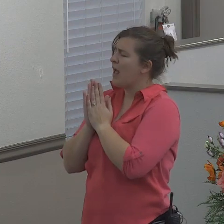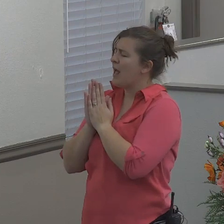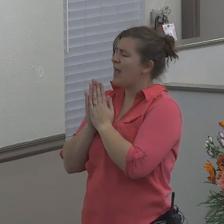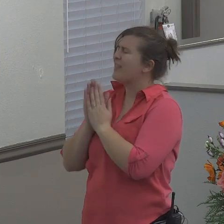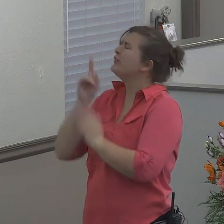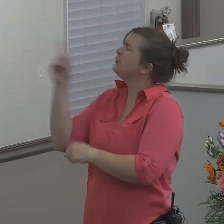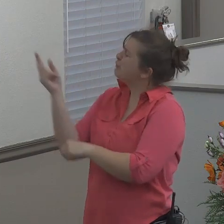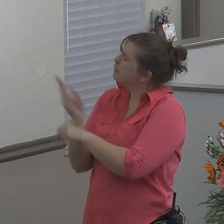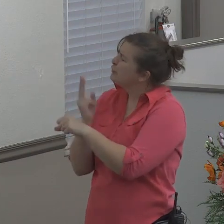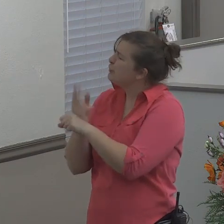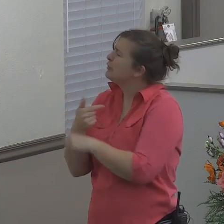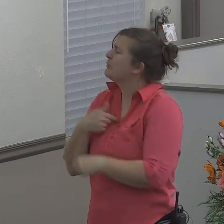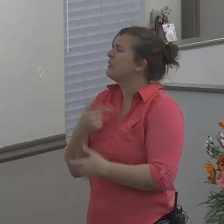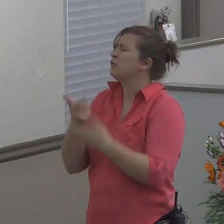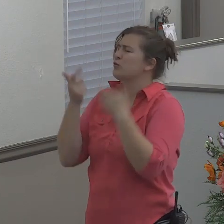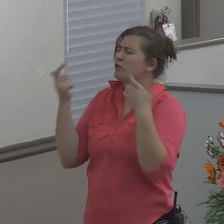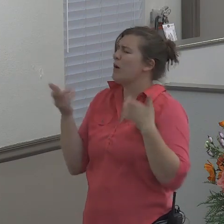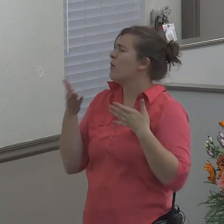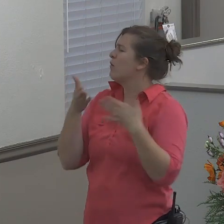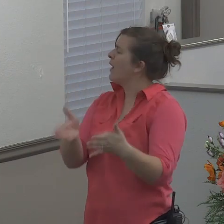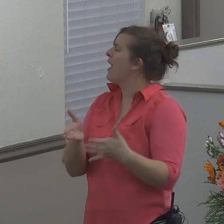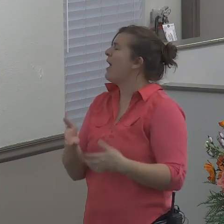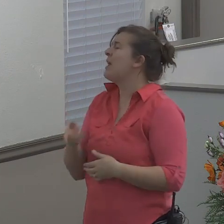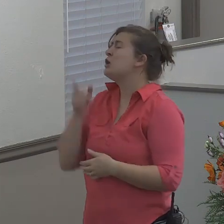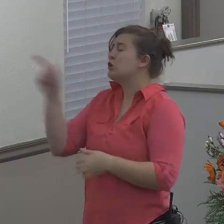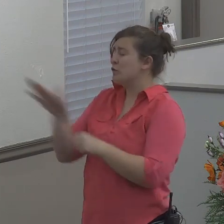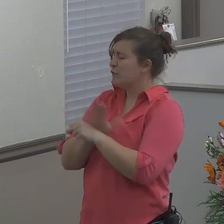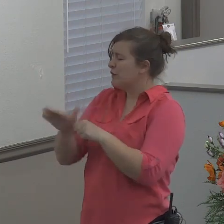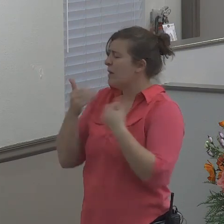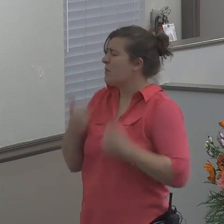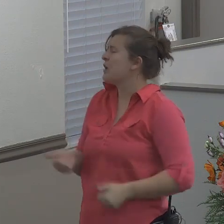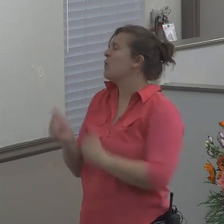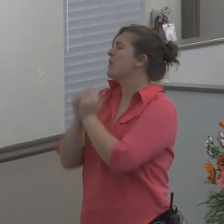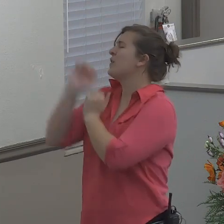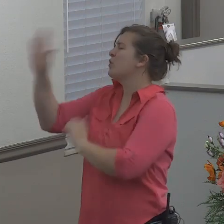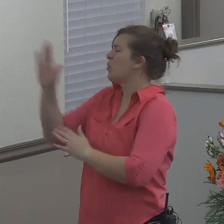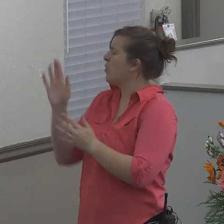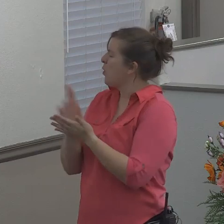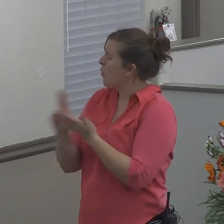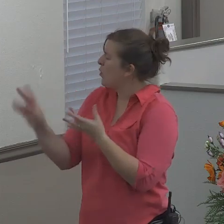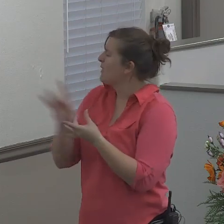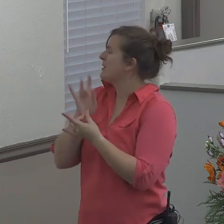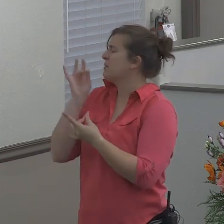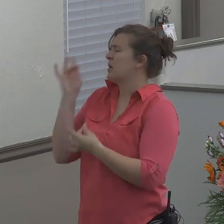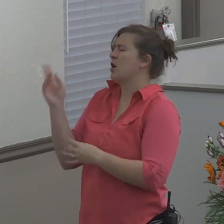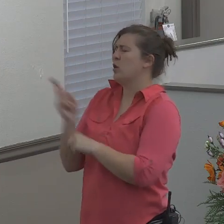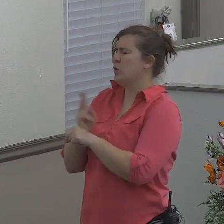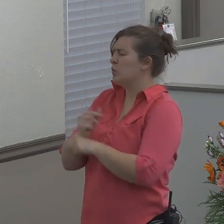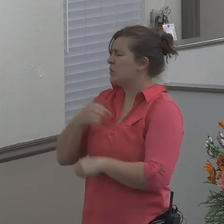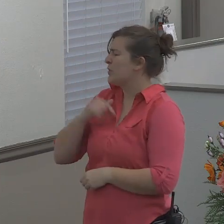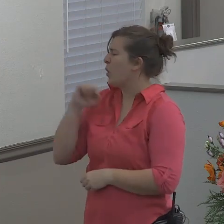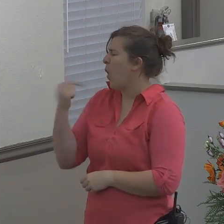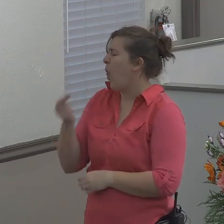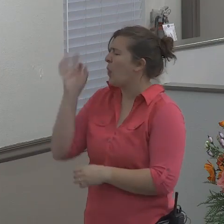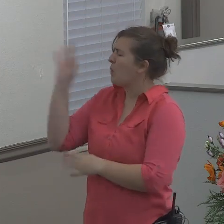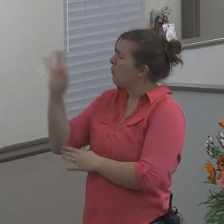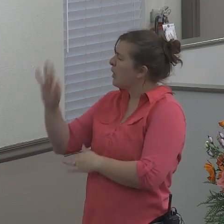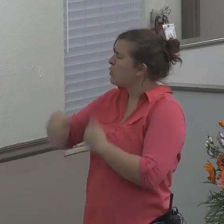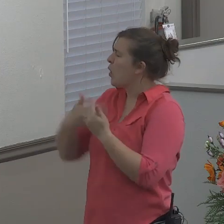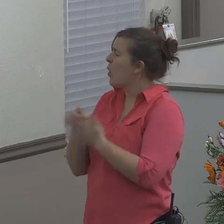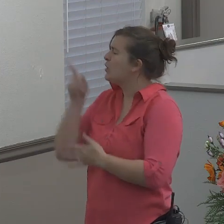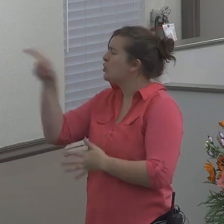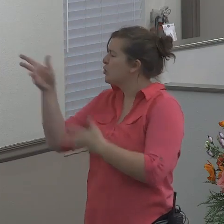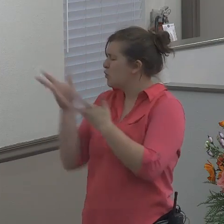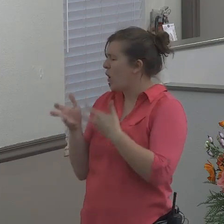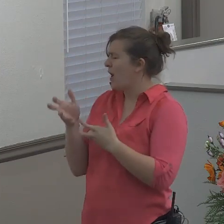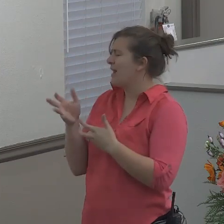me in a mighty way. That you would fill me with the Holy Spirit, and use me to only preach what you want me to preach.